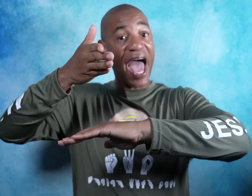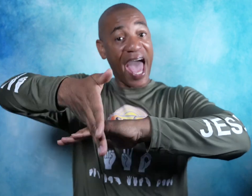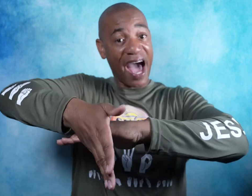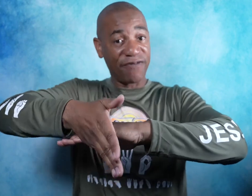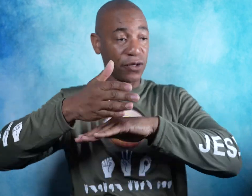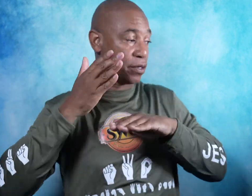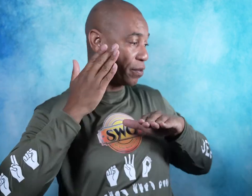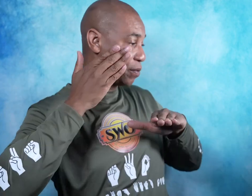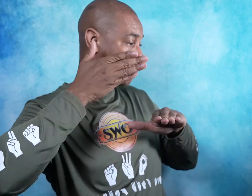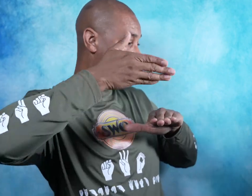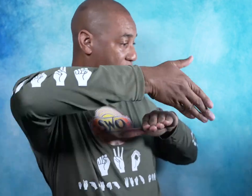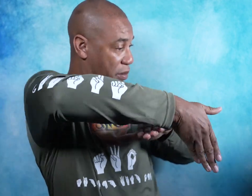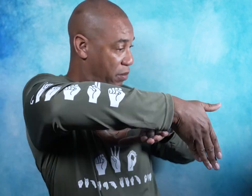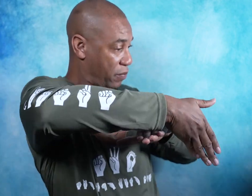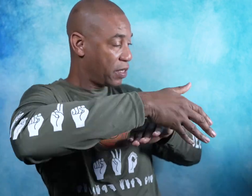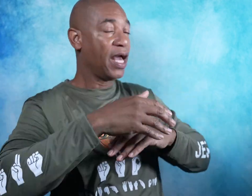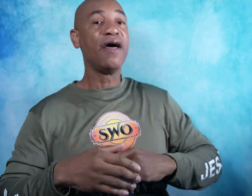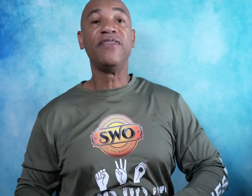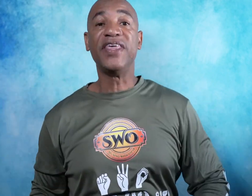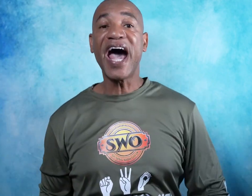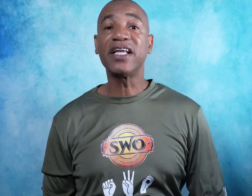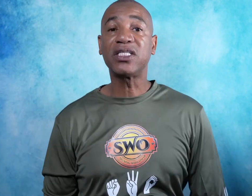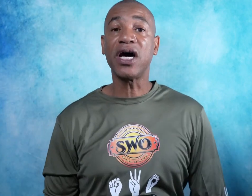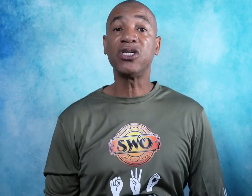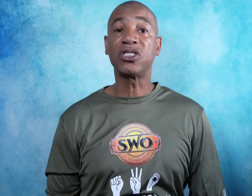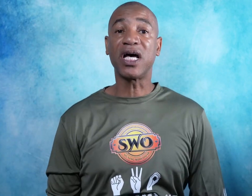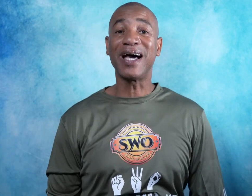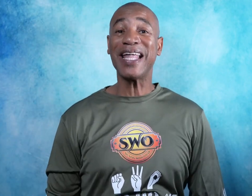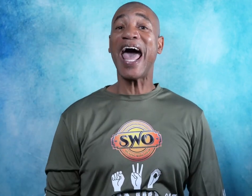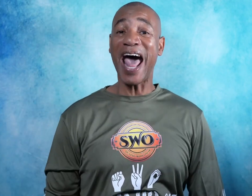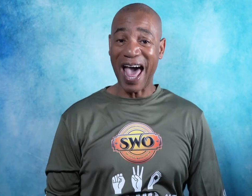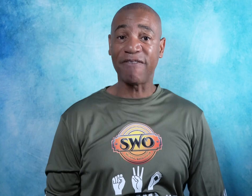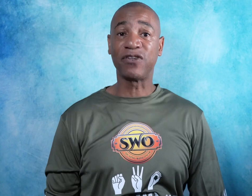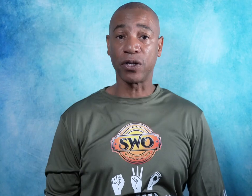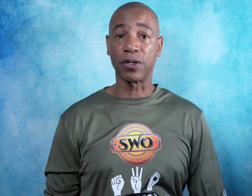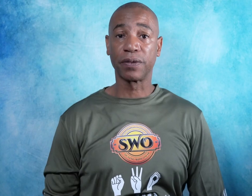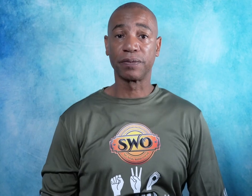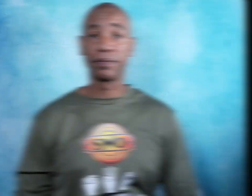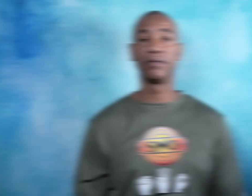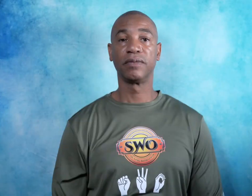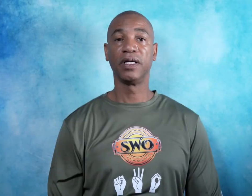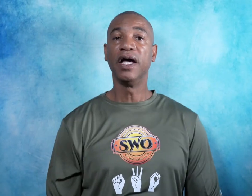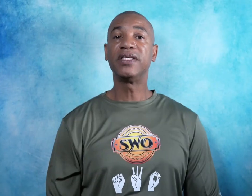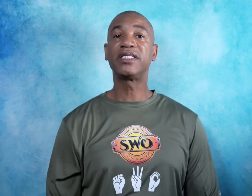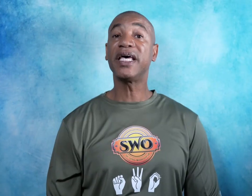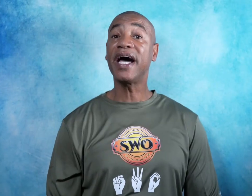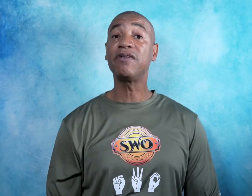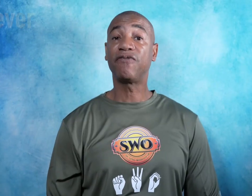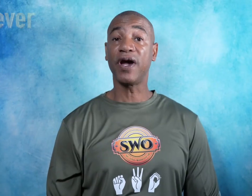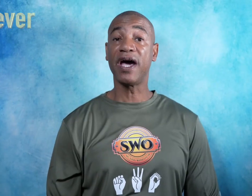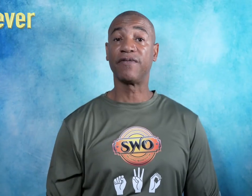After. That is how you sign after. To sign forever.